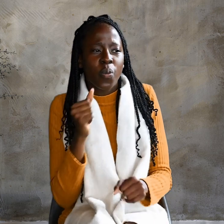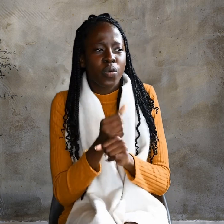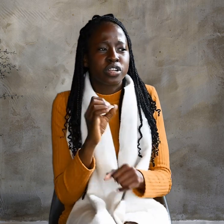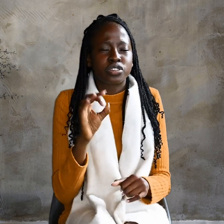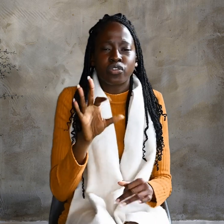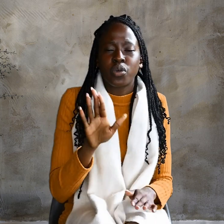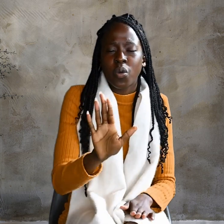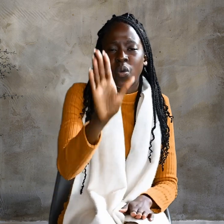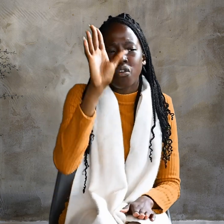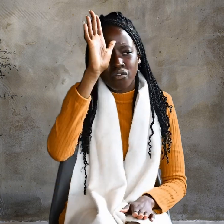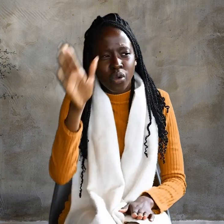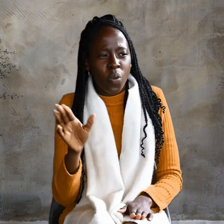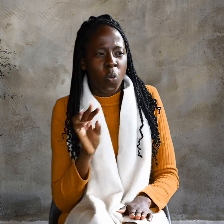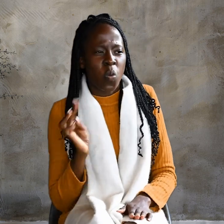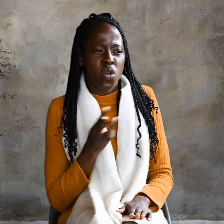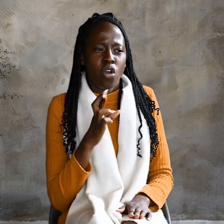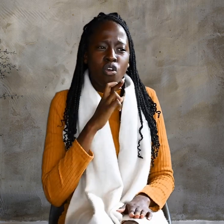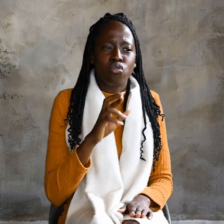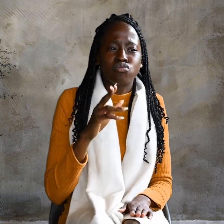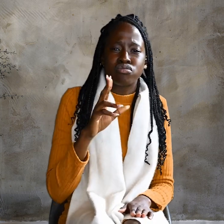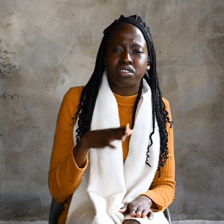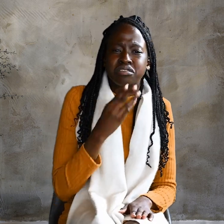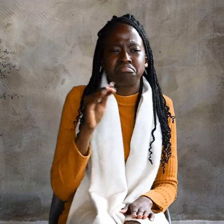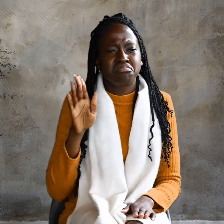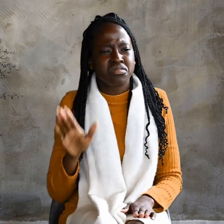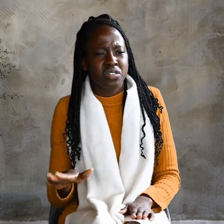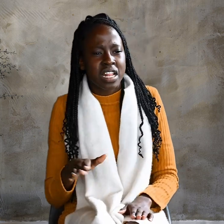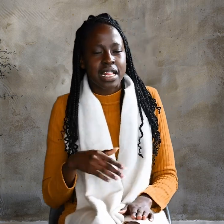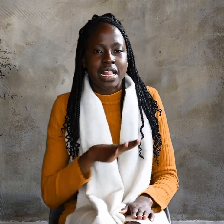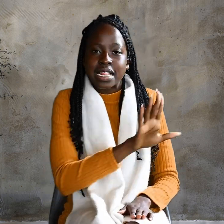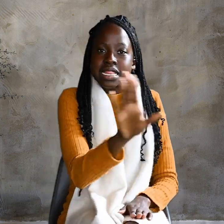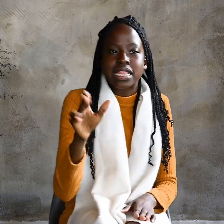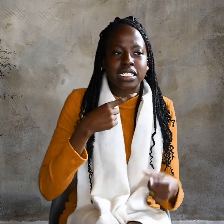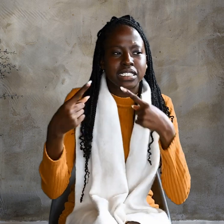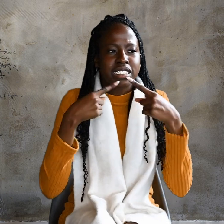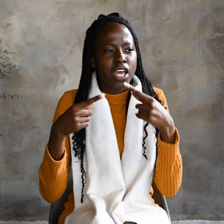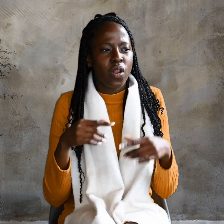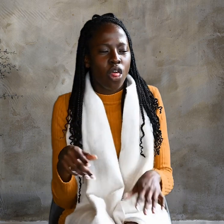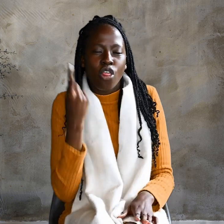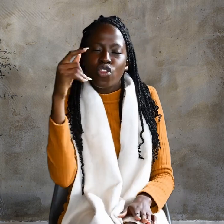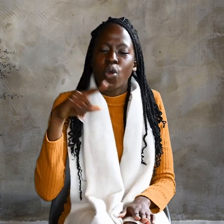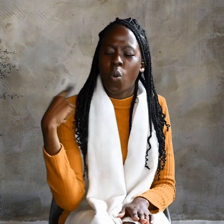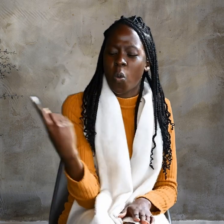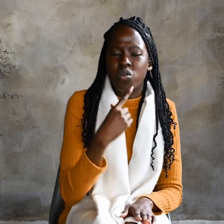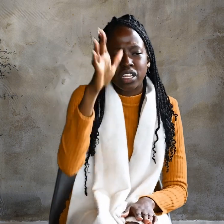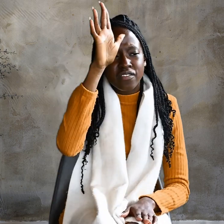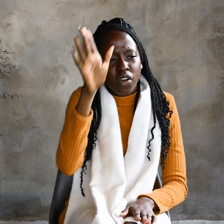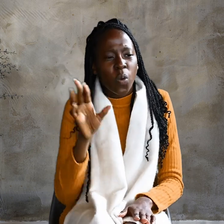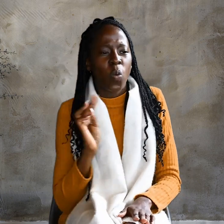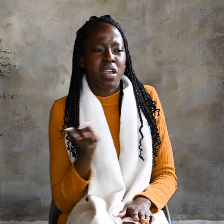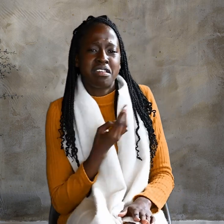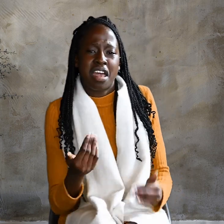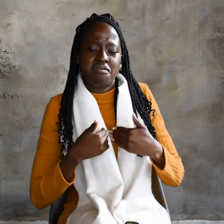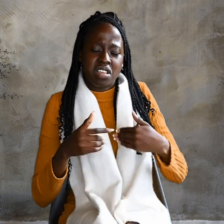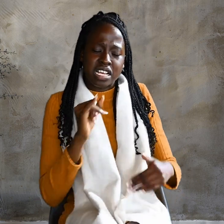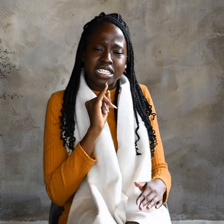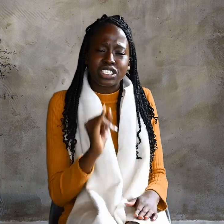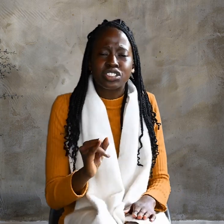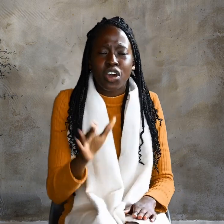We are not illegitimate children, They protested. The only father we have is God